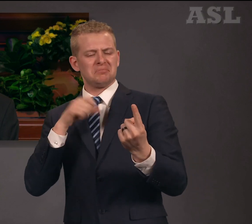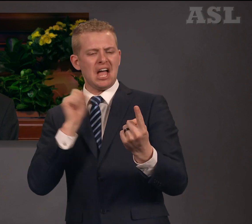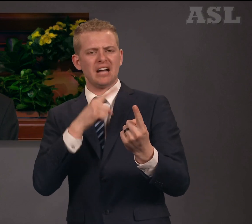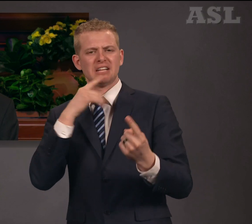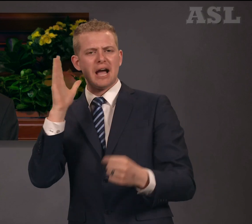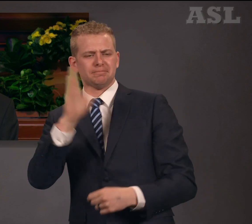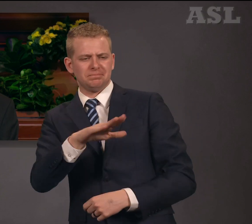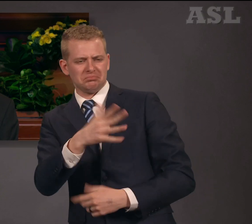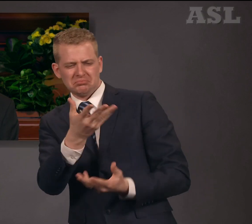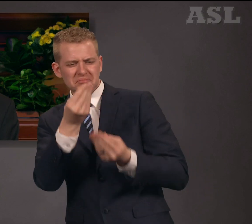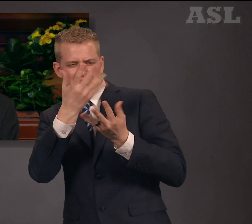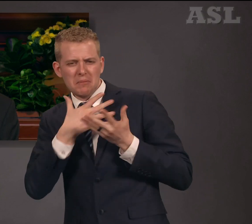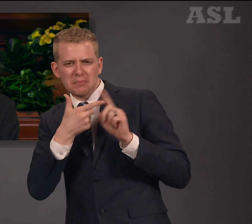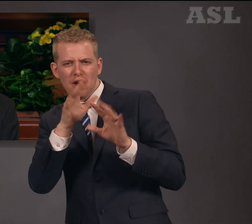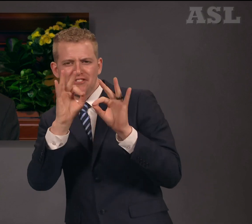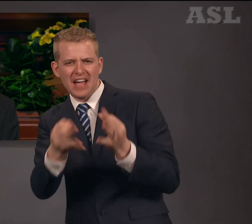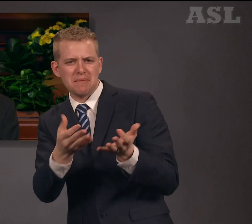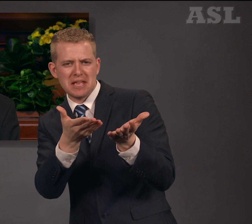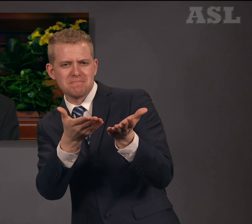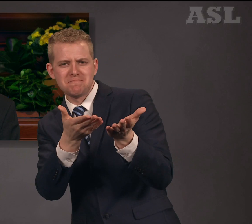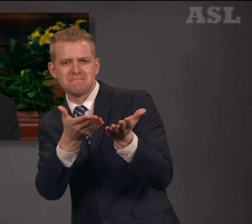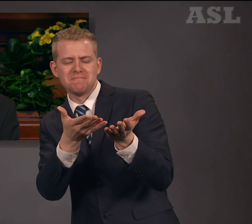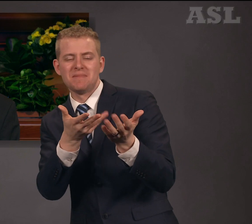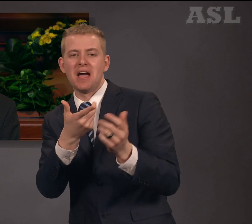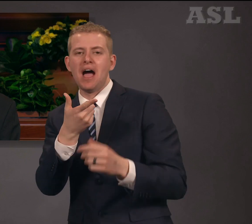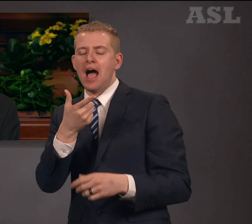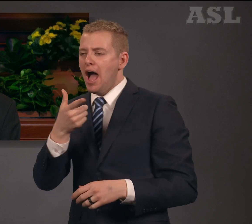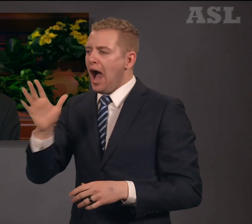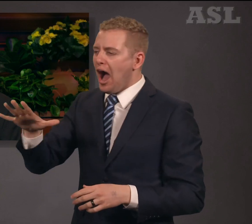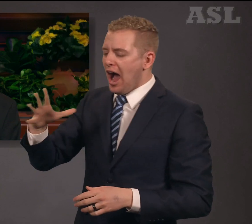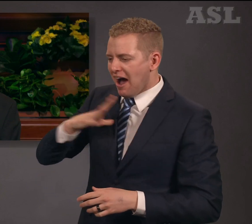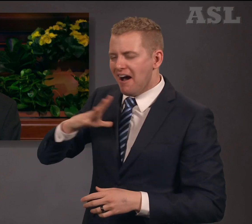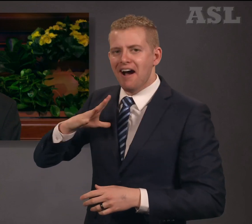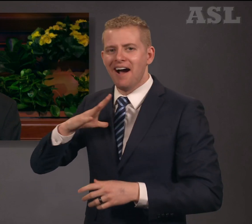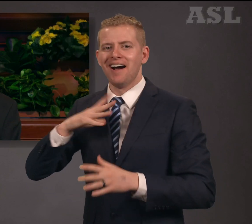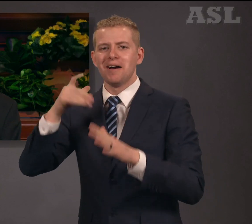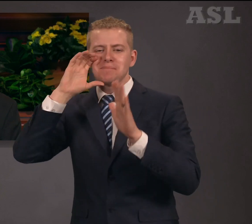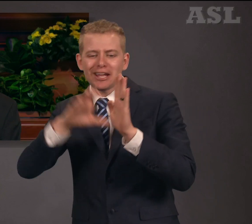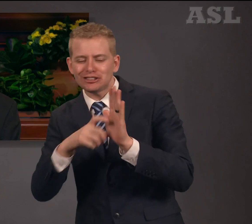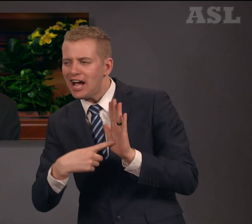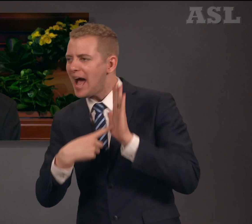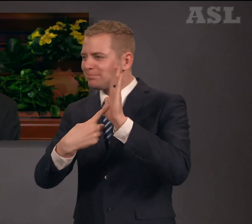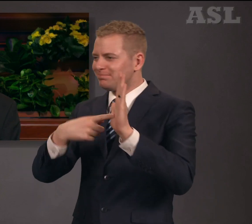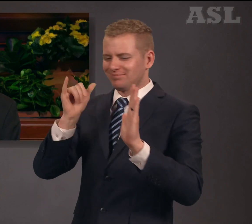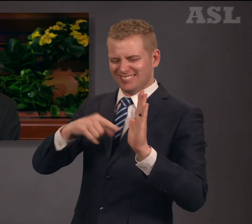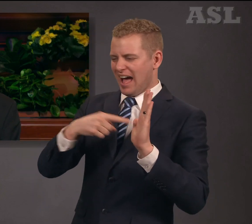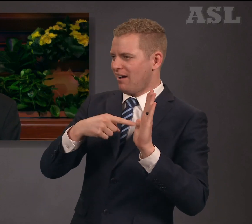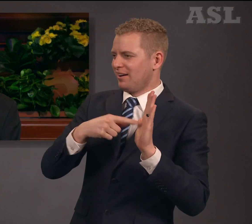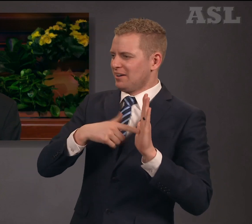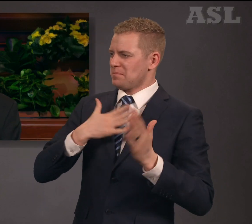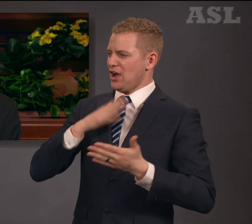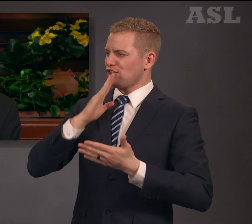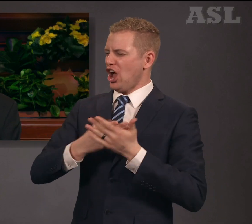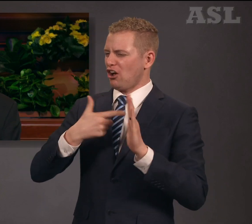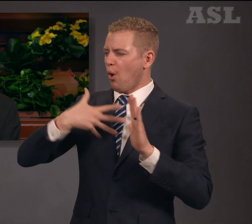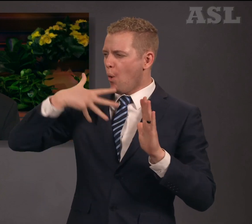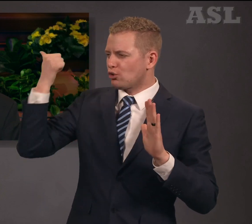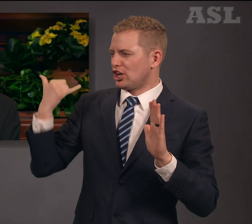The conversation led me to see a picture of her adult daughter who said